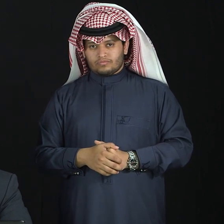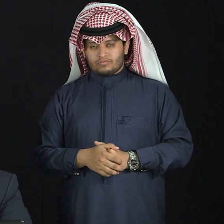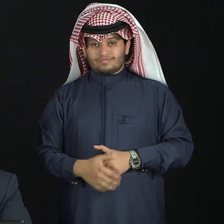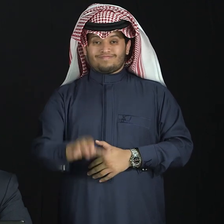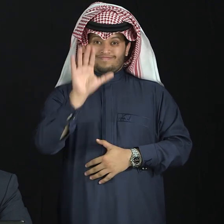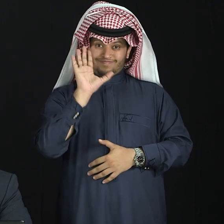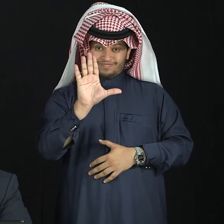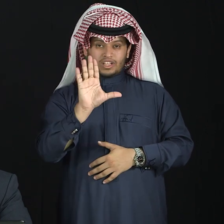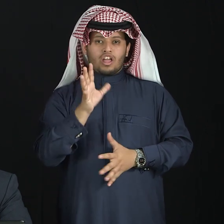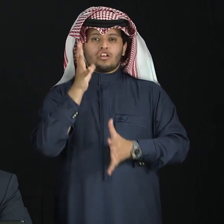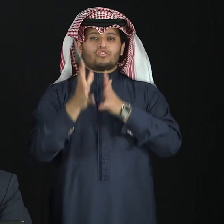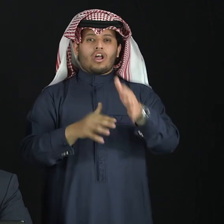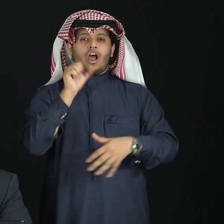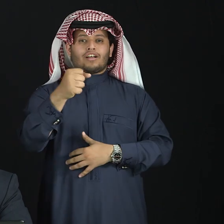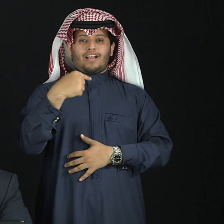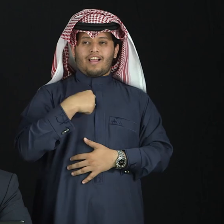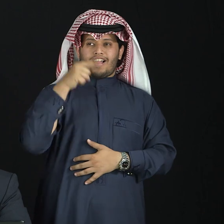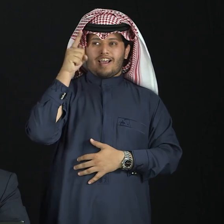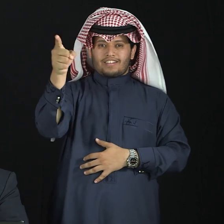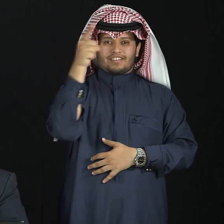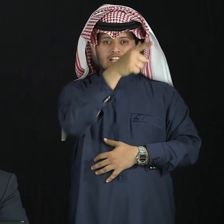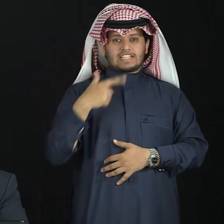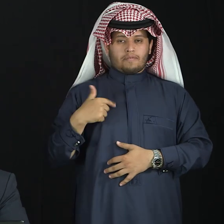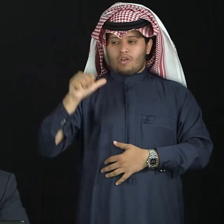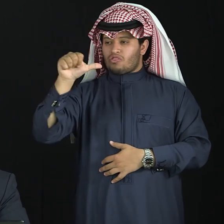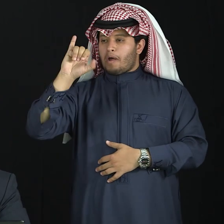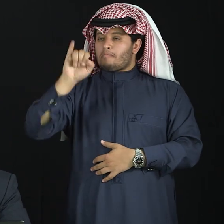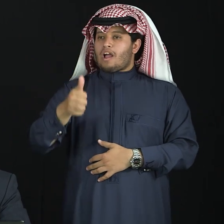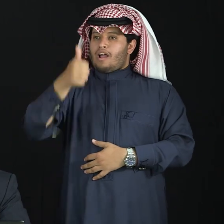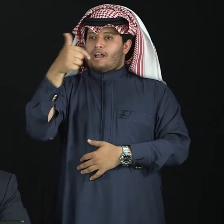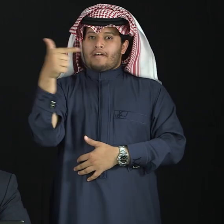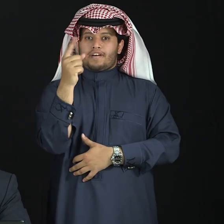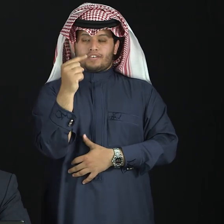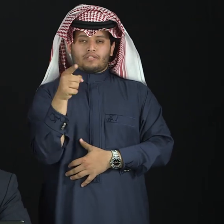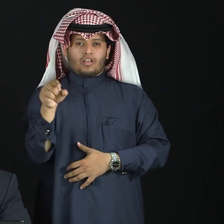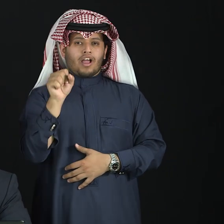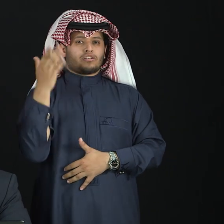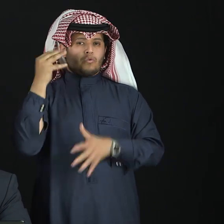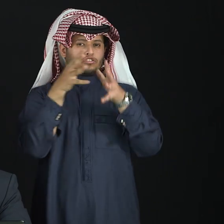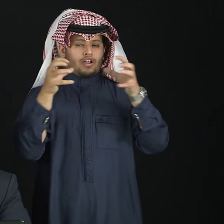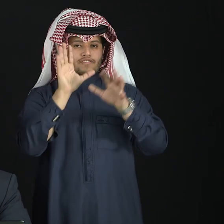personal pronouns. In fact, personal pronouns in the ASL